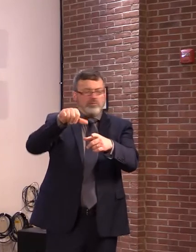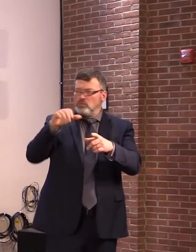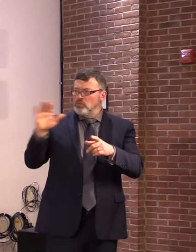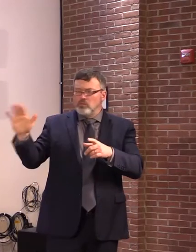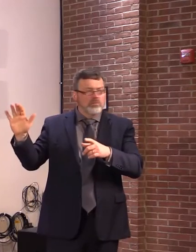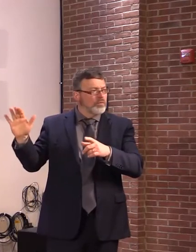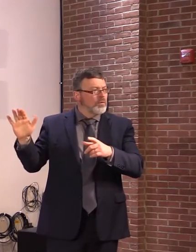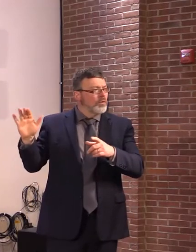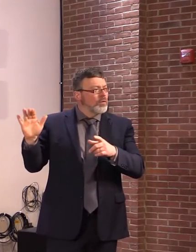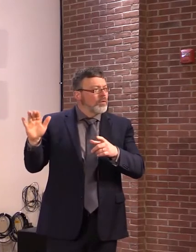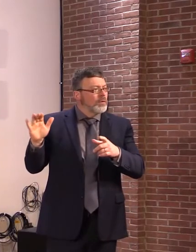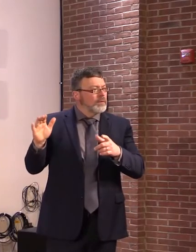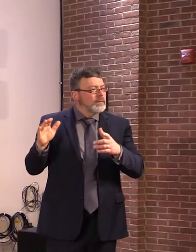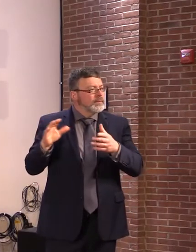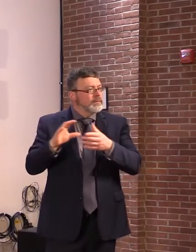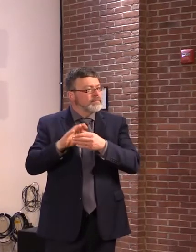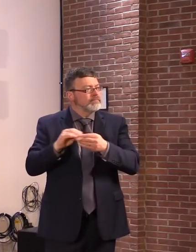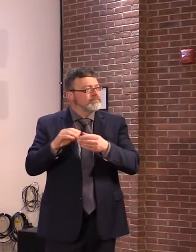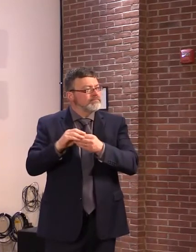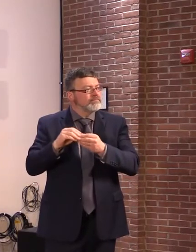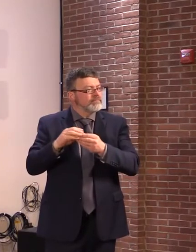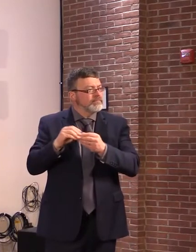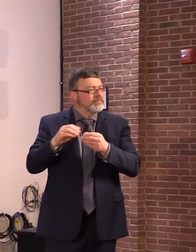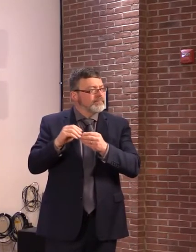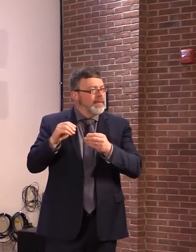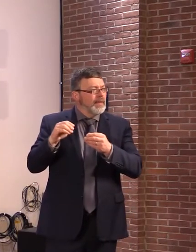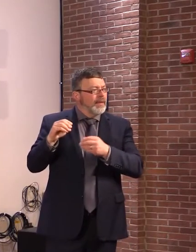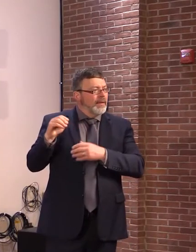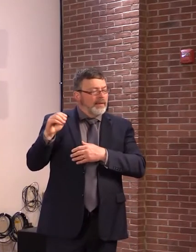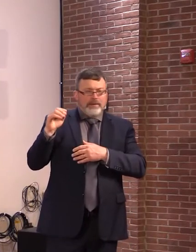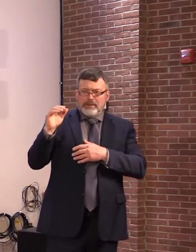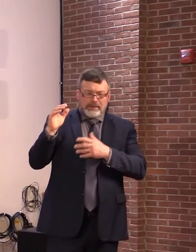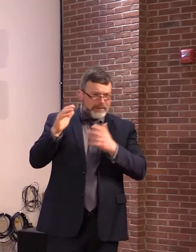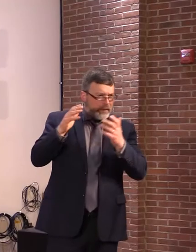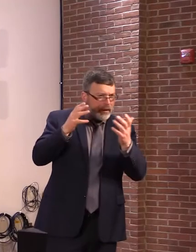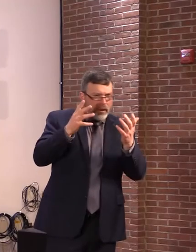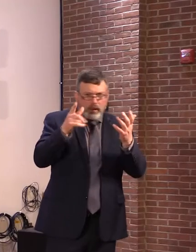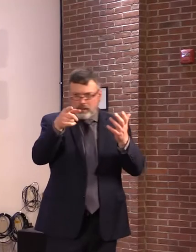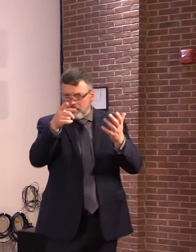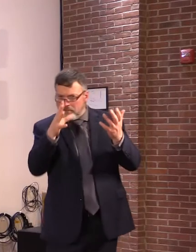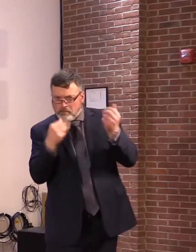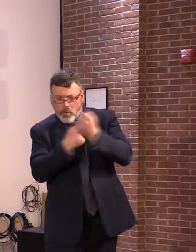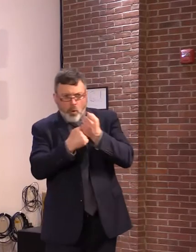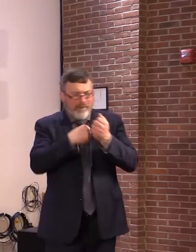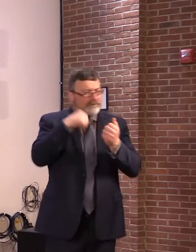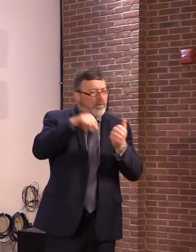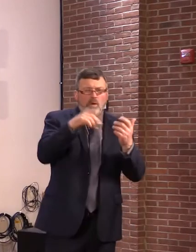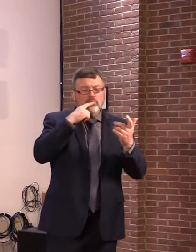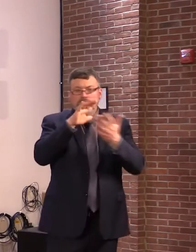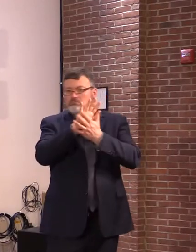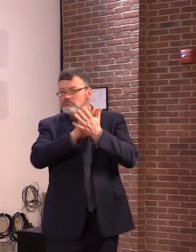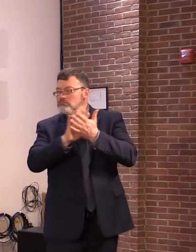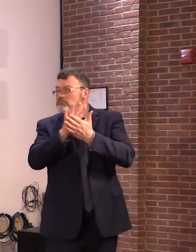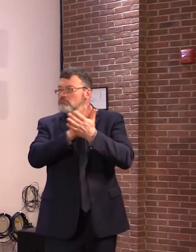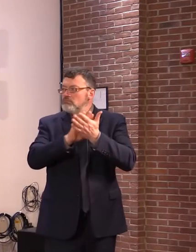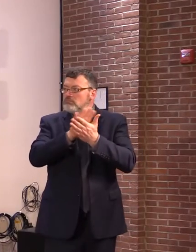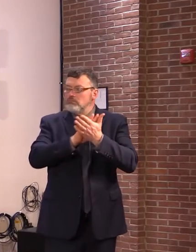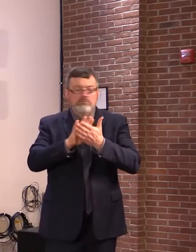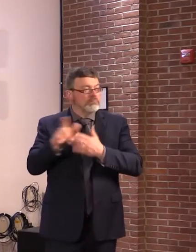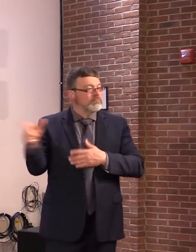You know, I know it's a disappointing outcome to many people fighting for renters